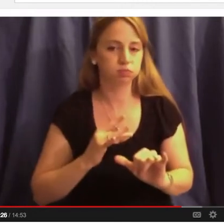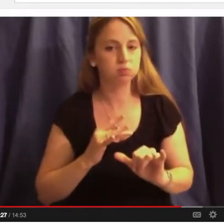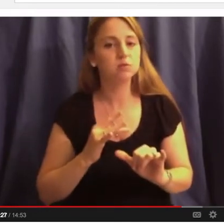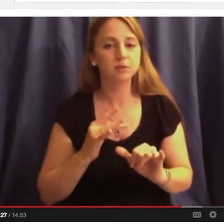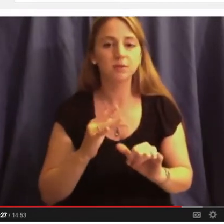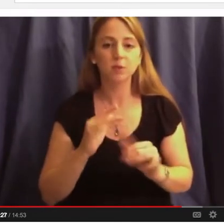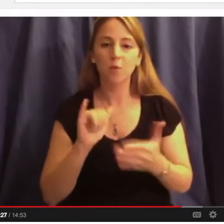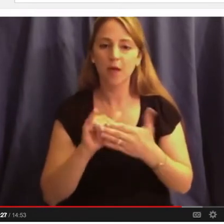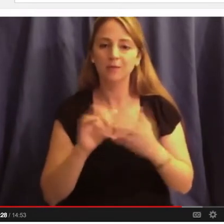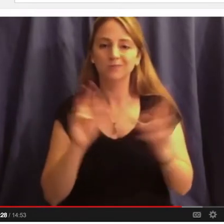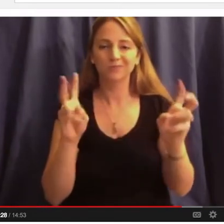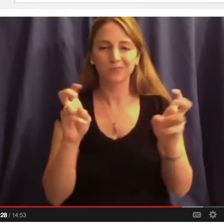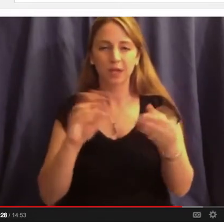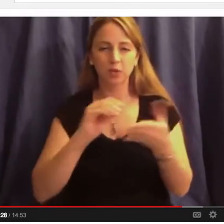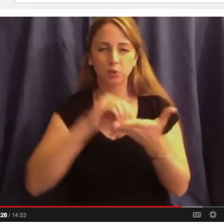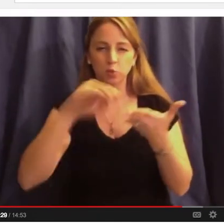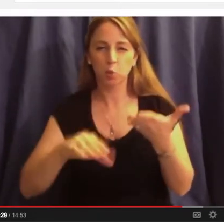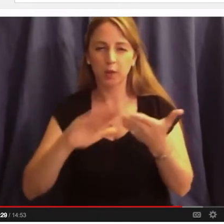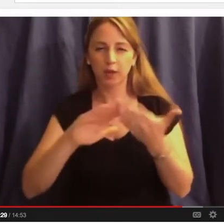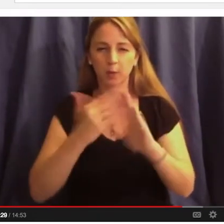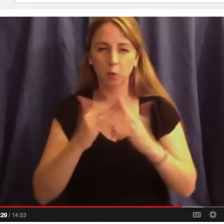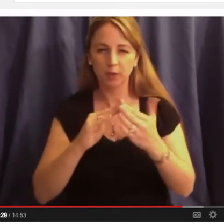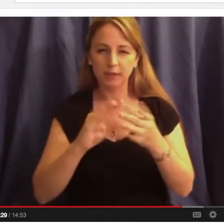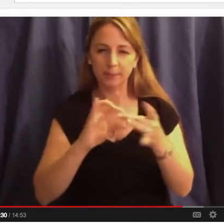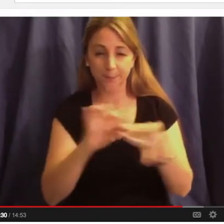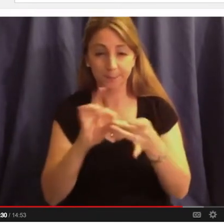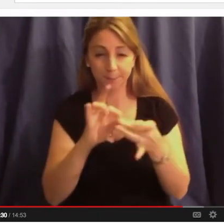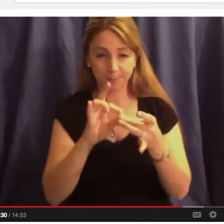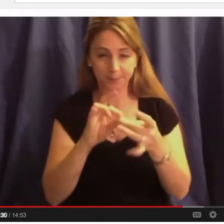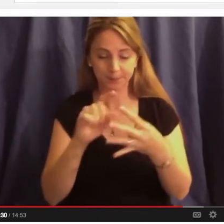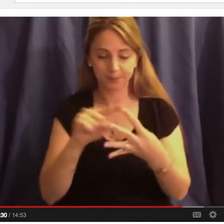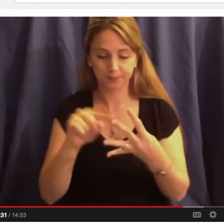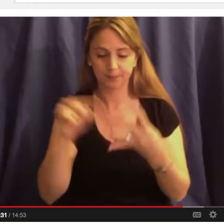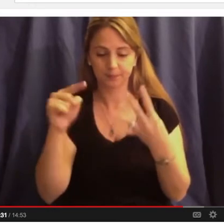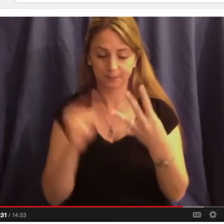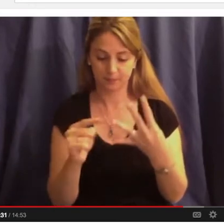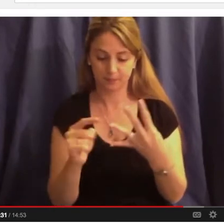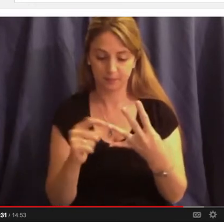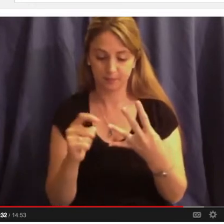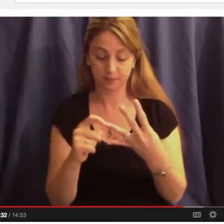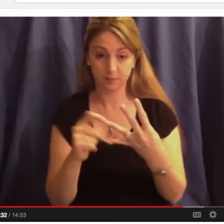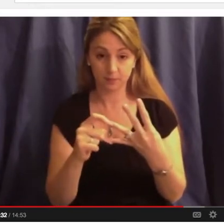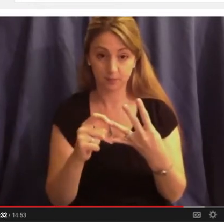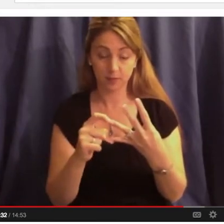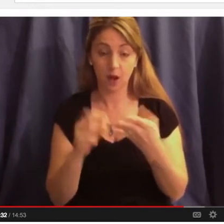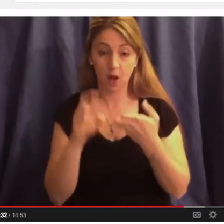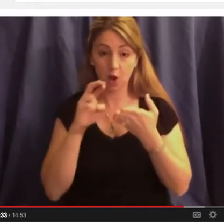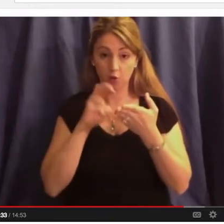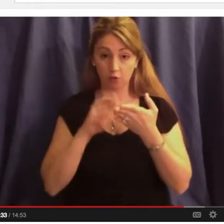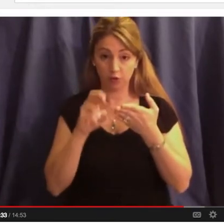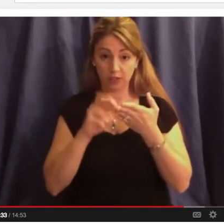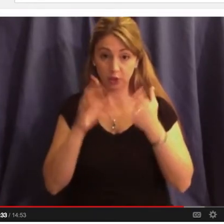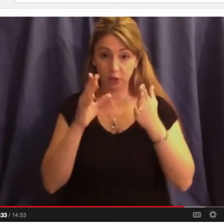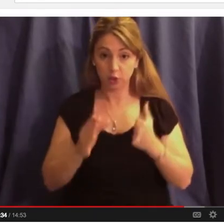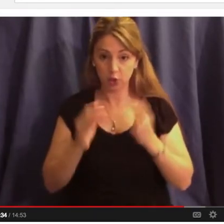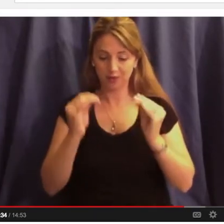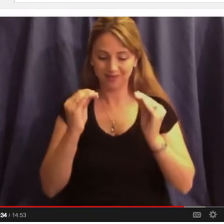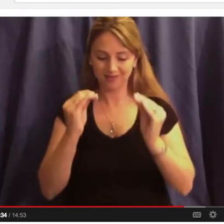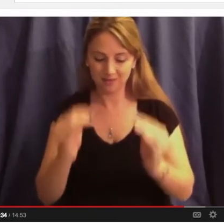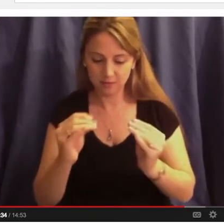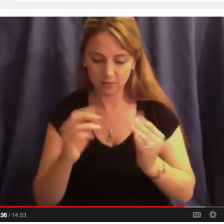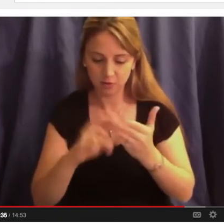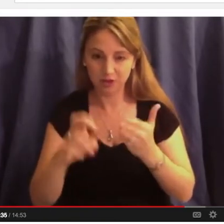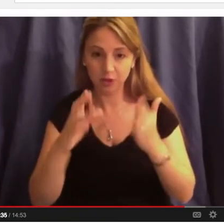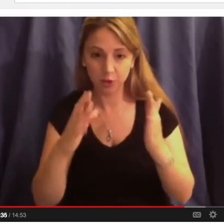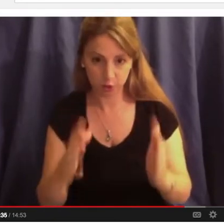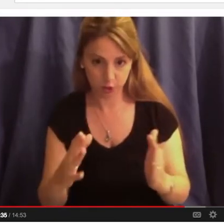So building community among those students, very important. Third, the idea of it takes researchers to produce researchers. Whether